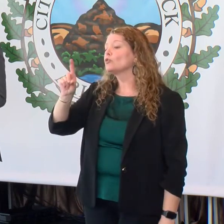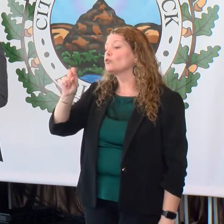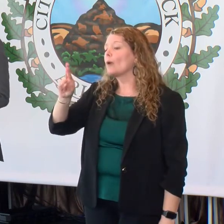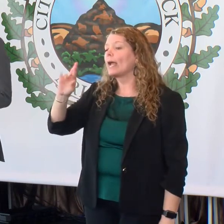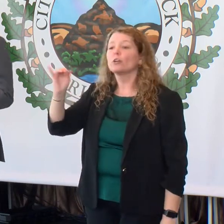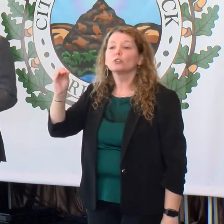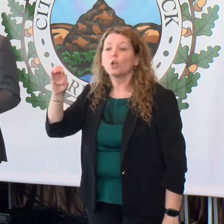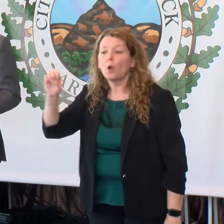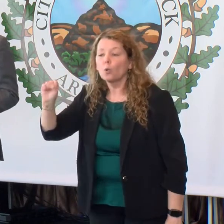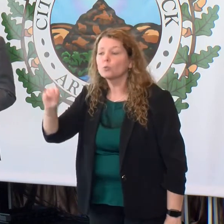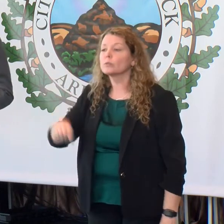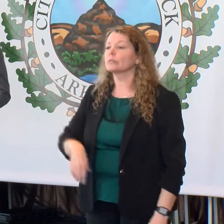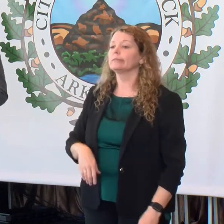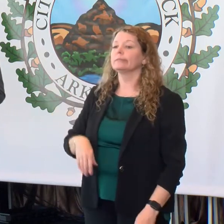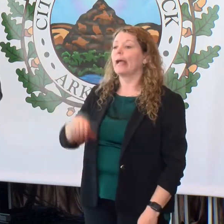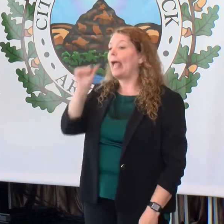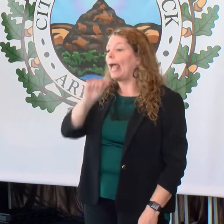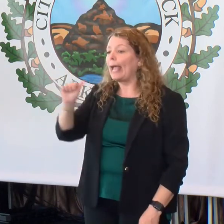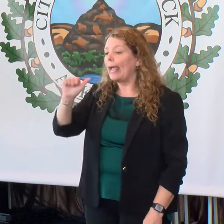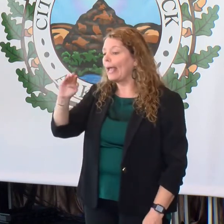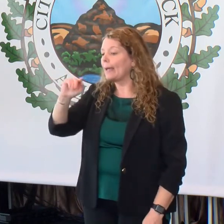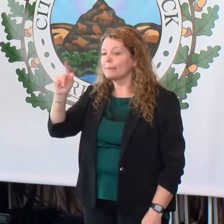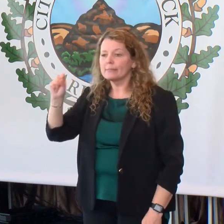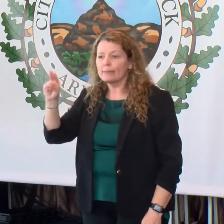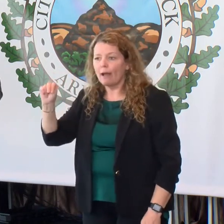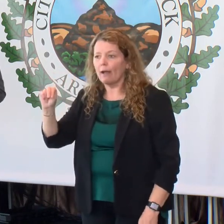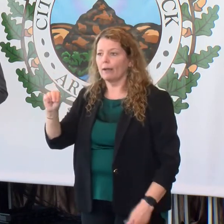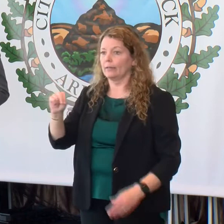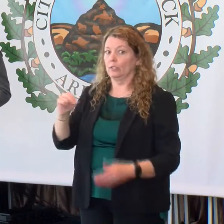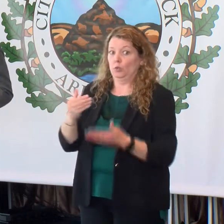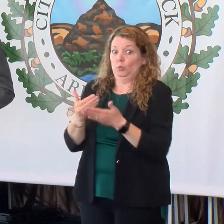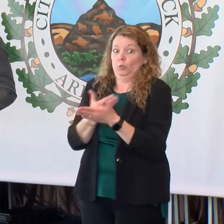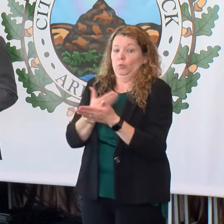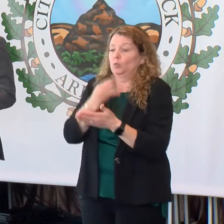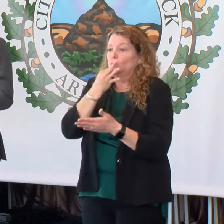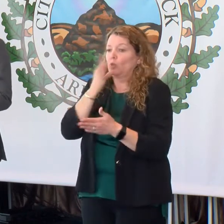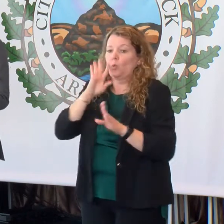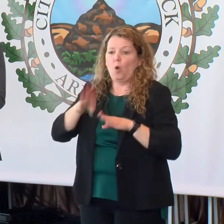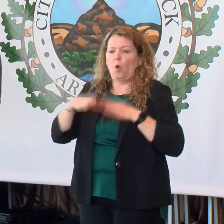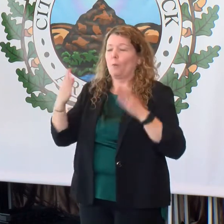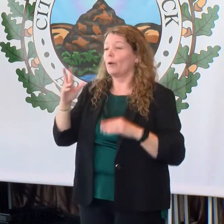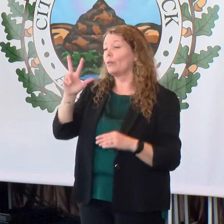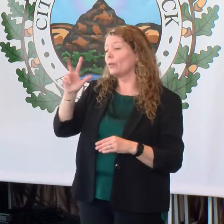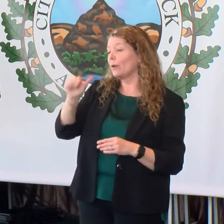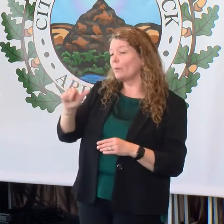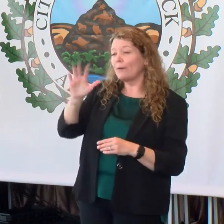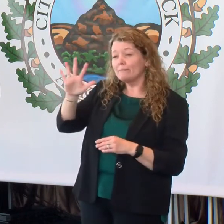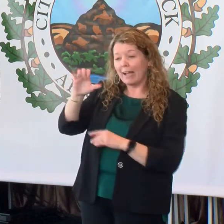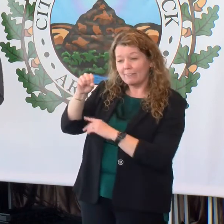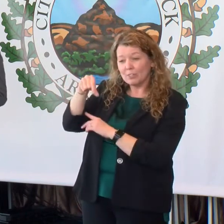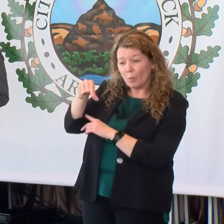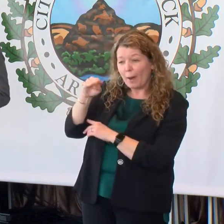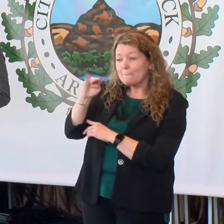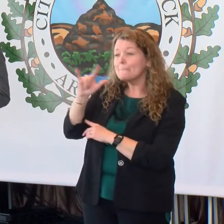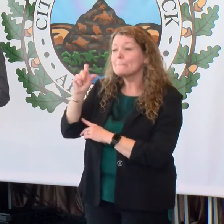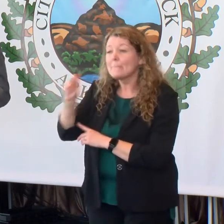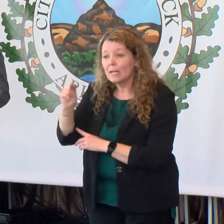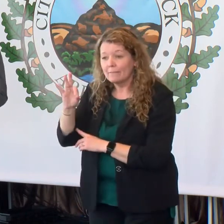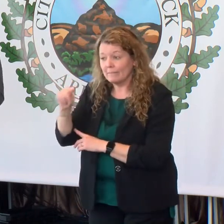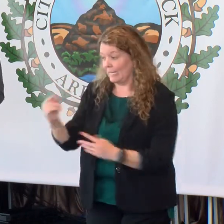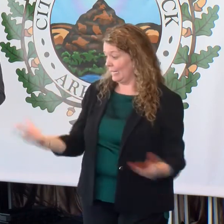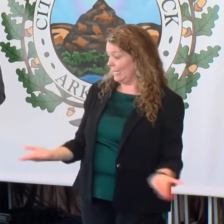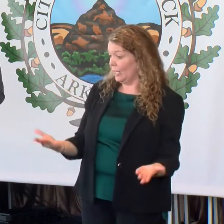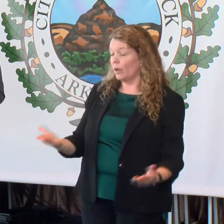Amazon Southwest Little Rock off of I-30, the Amazon that's going to be open at Little Rock Port, 3.5 square million feet right here in our city,